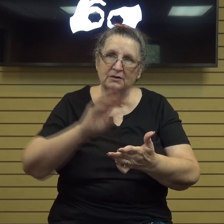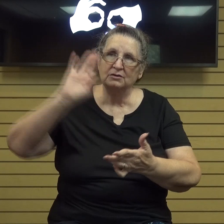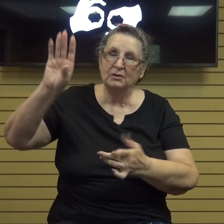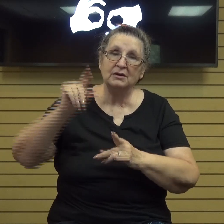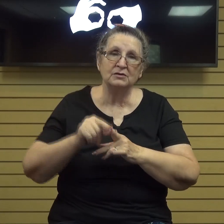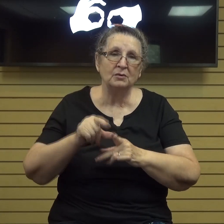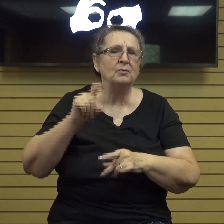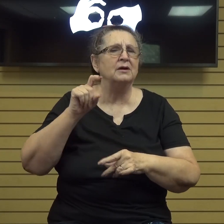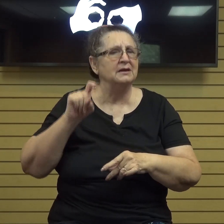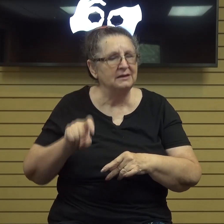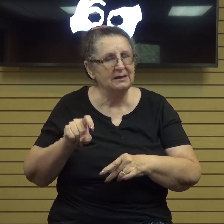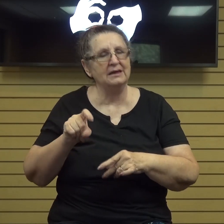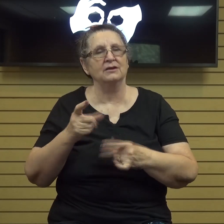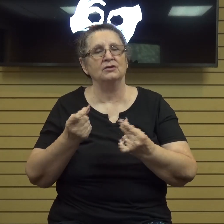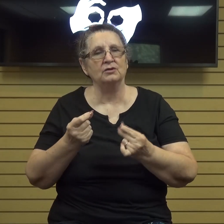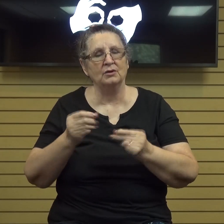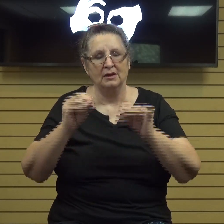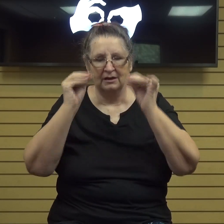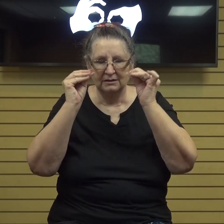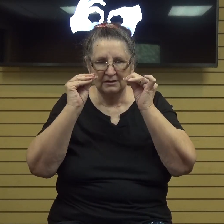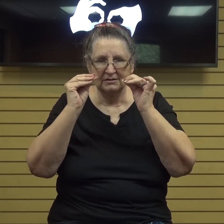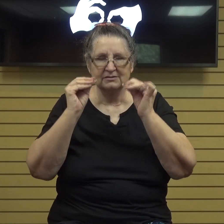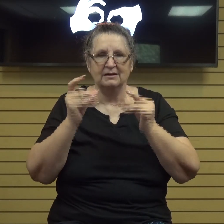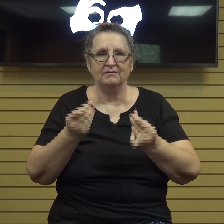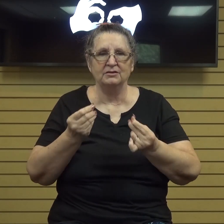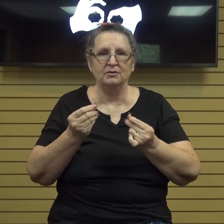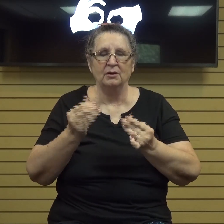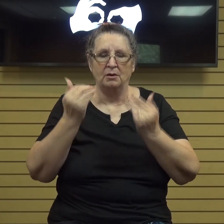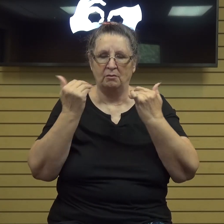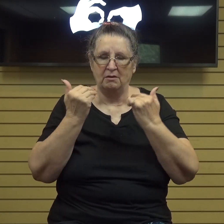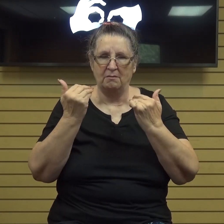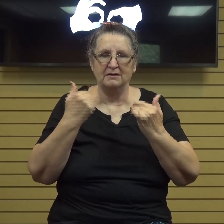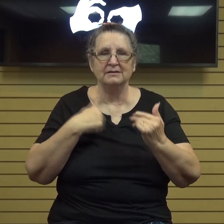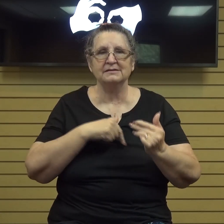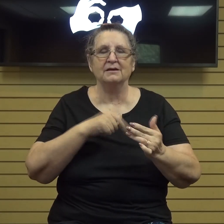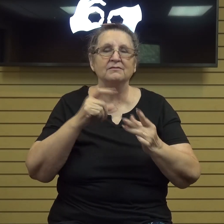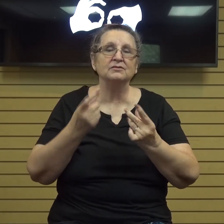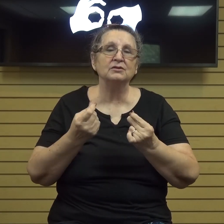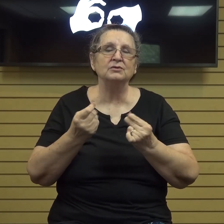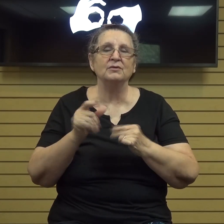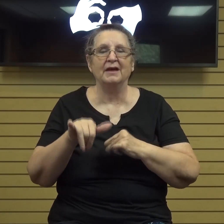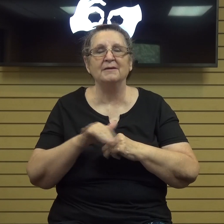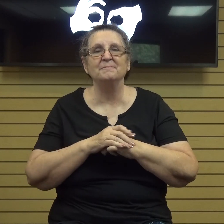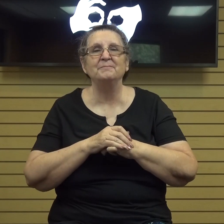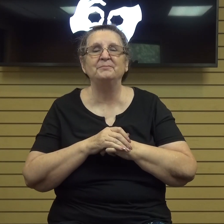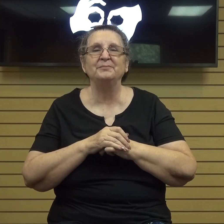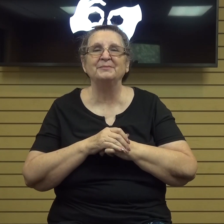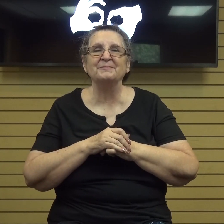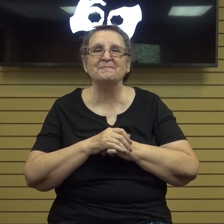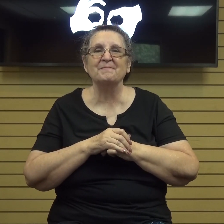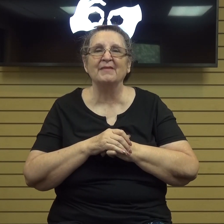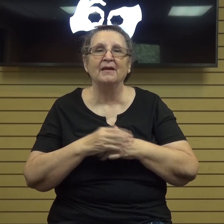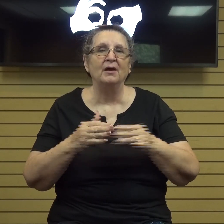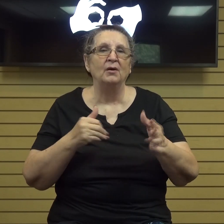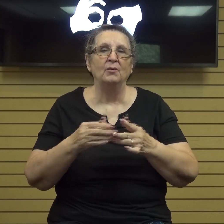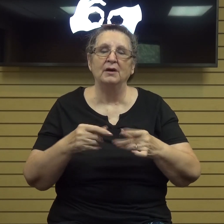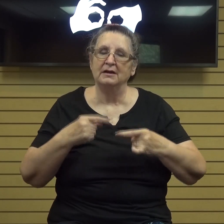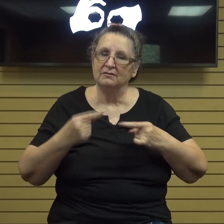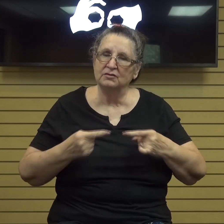to do it to teach ourselves to do it to remind ourselves to do it um so whatever struggles you're going on going